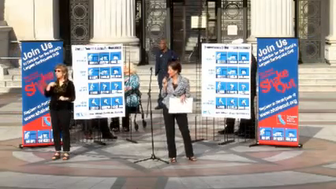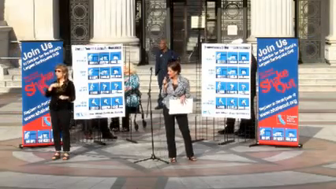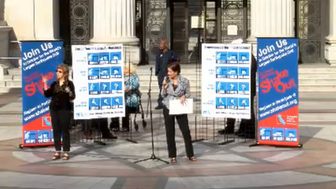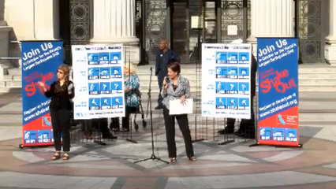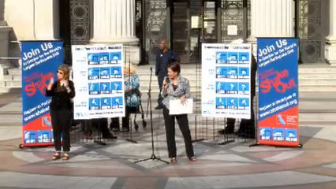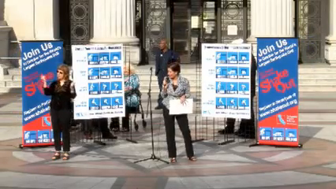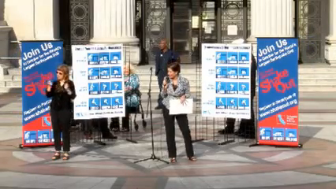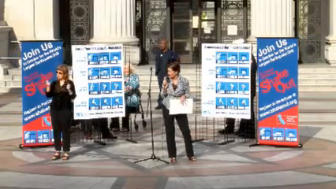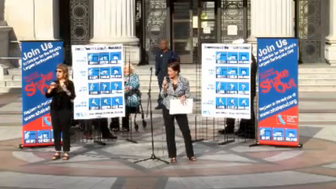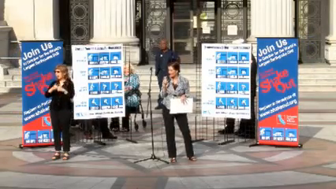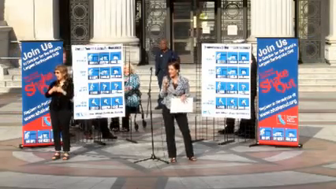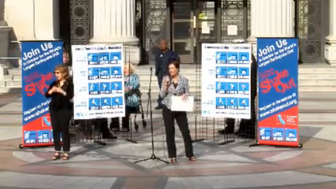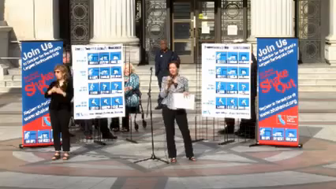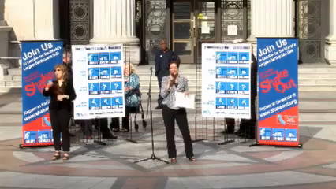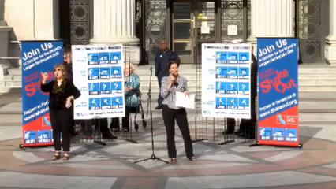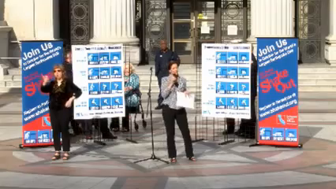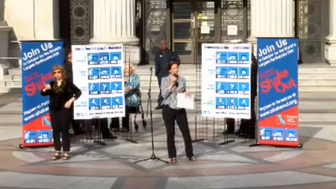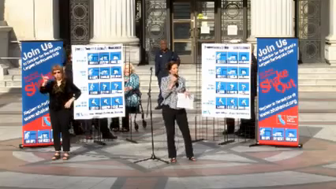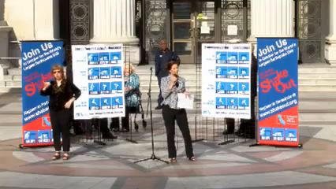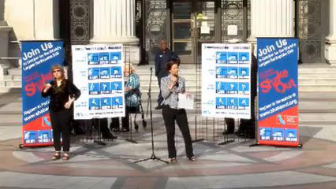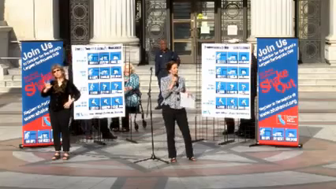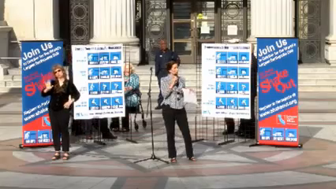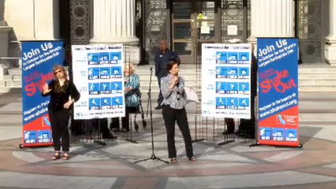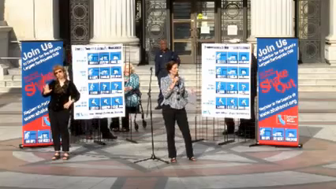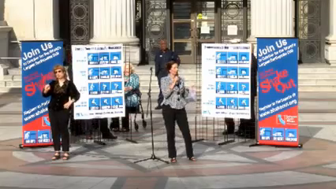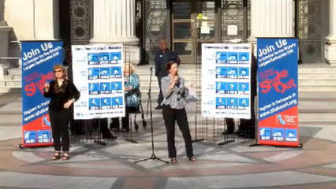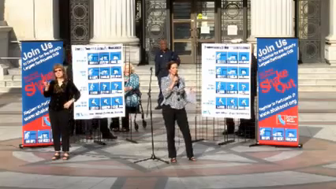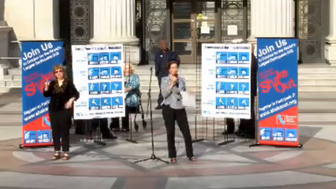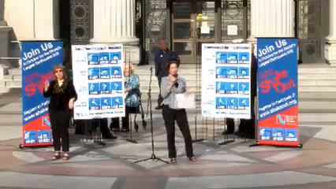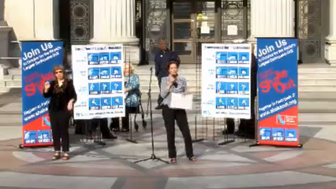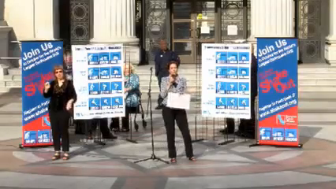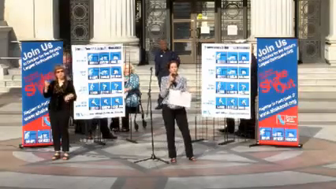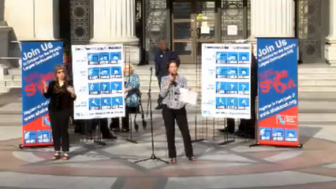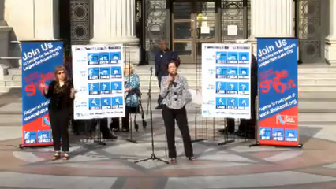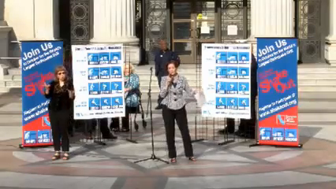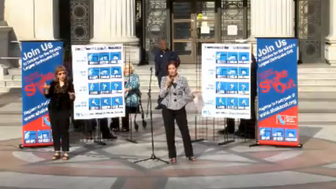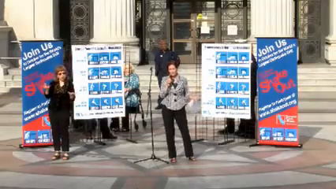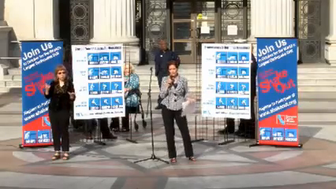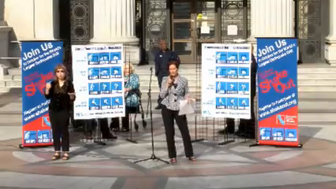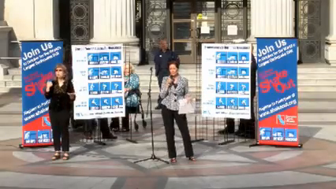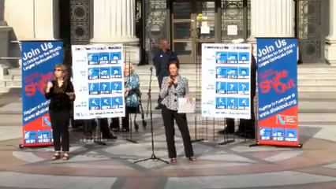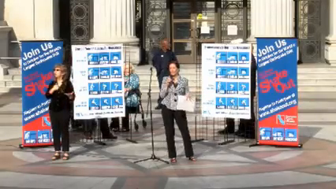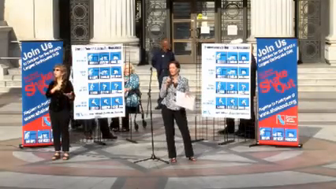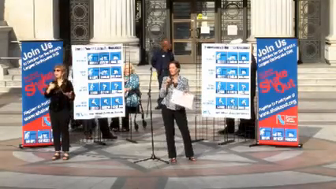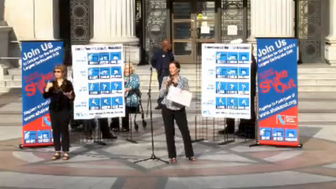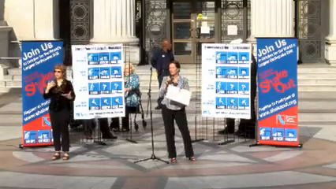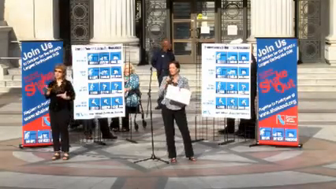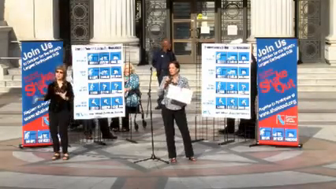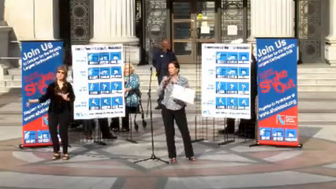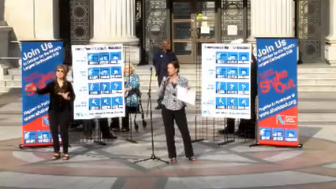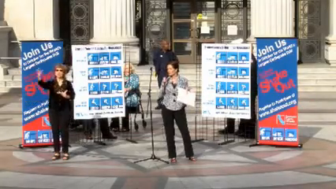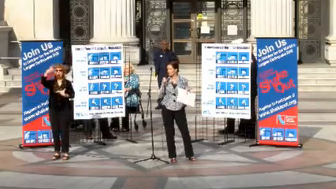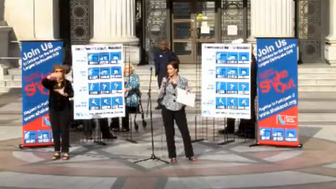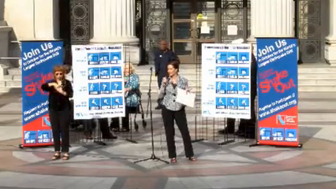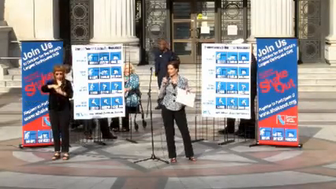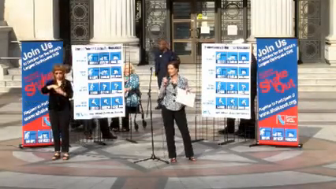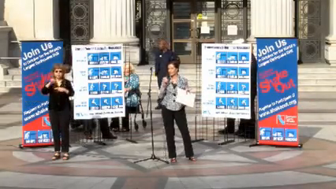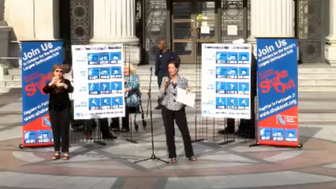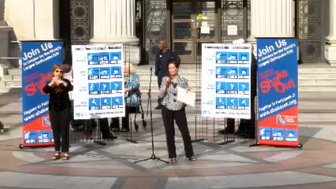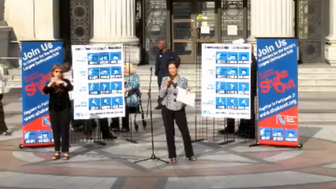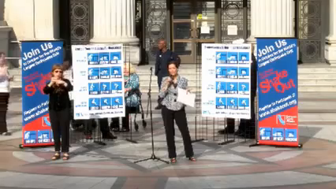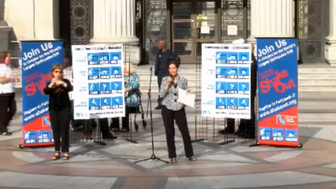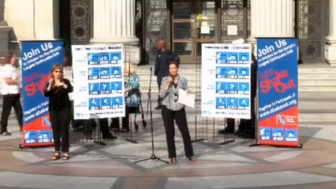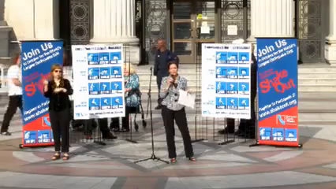Oakland style and that is we are having an inclusive drill today